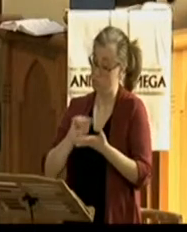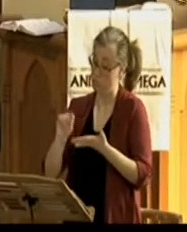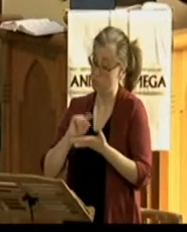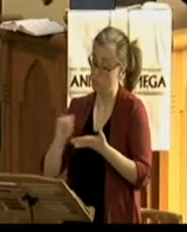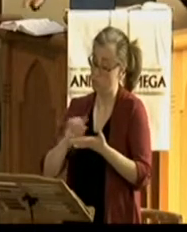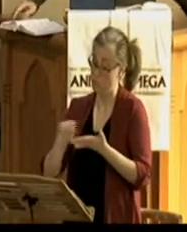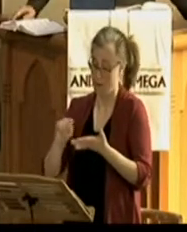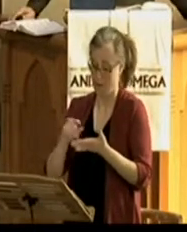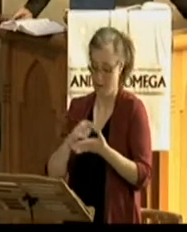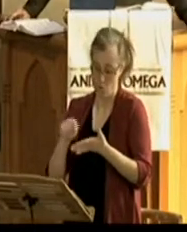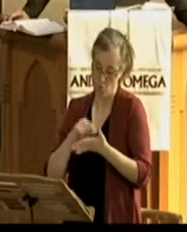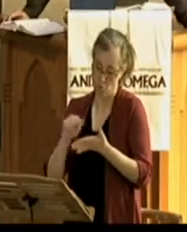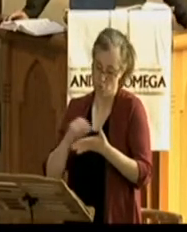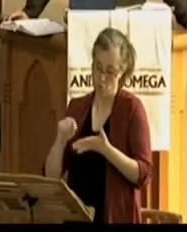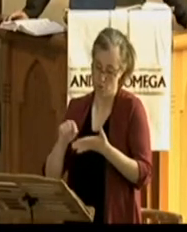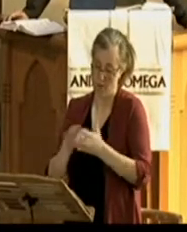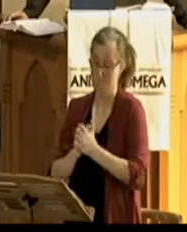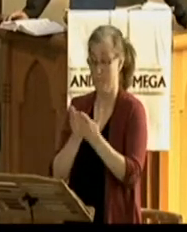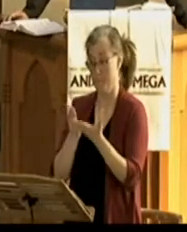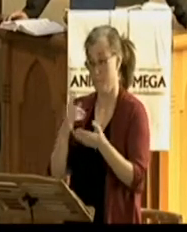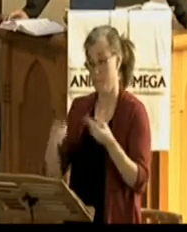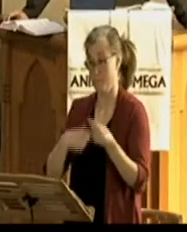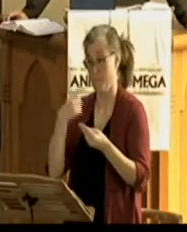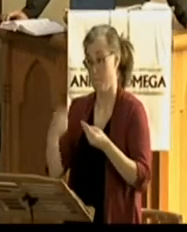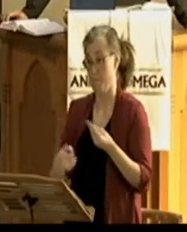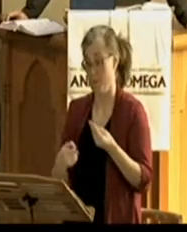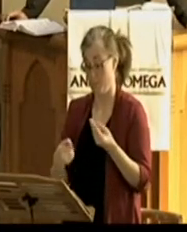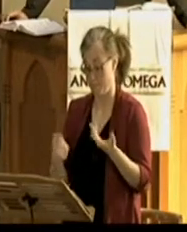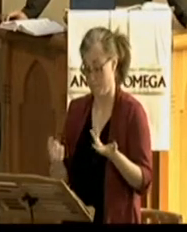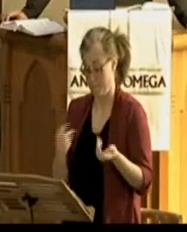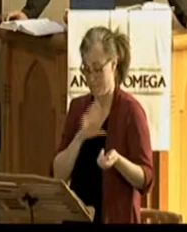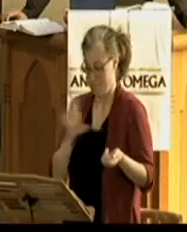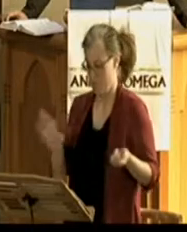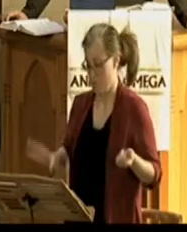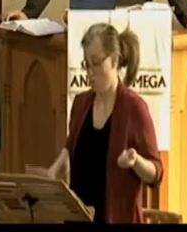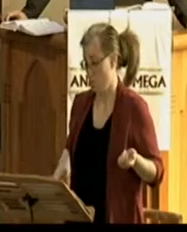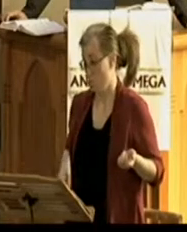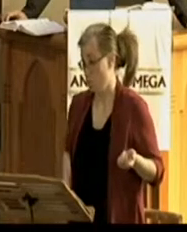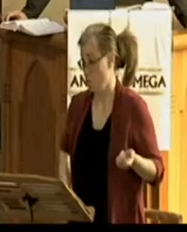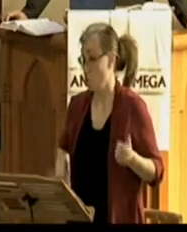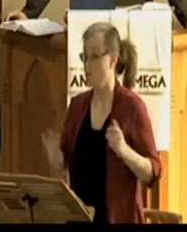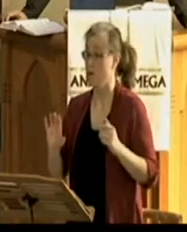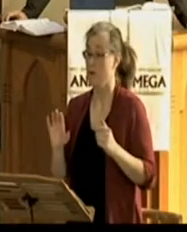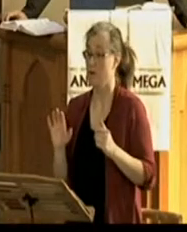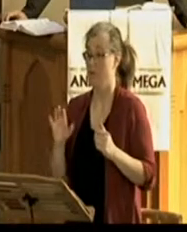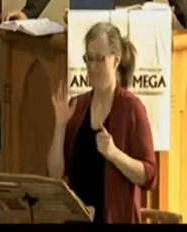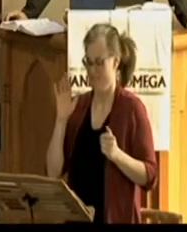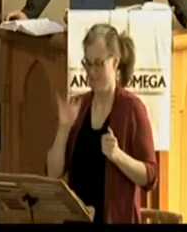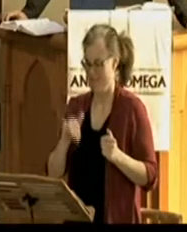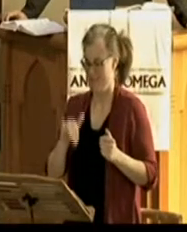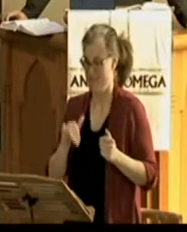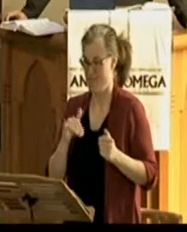And yet the risen Lord worked in his heart by his Holy Spirit. As he read God's word. He wrote quite a different book.